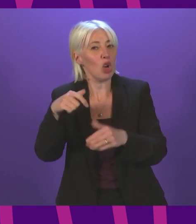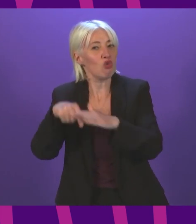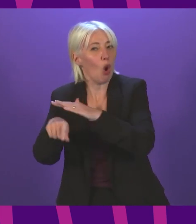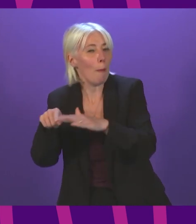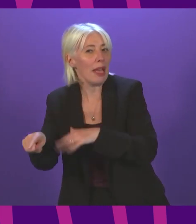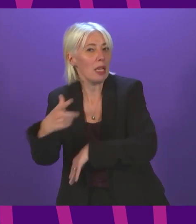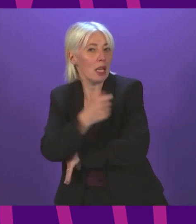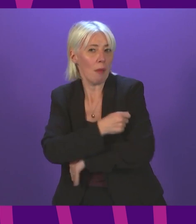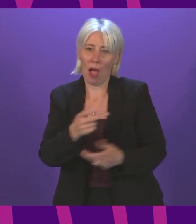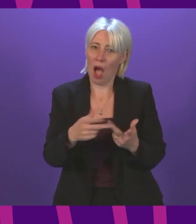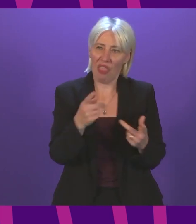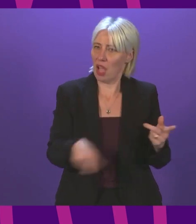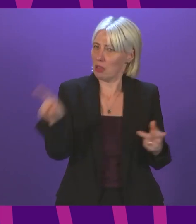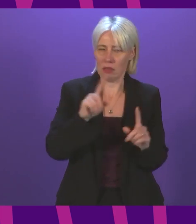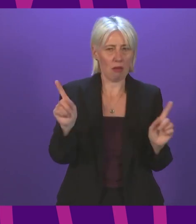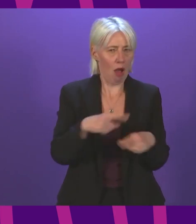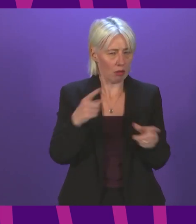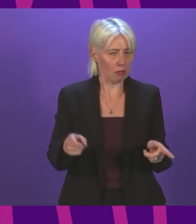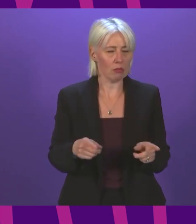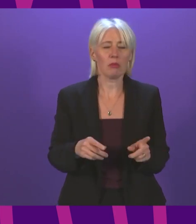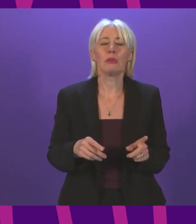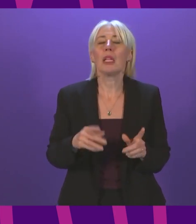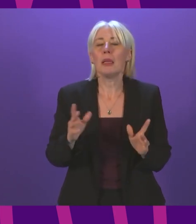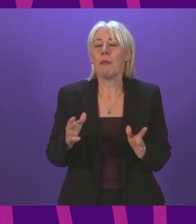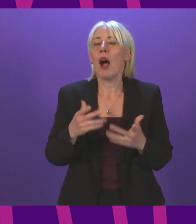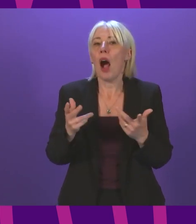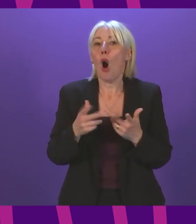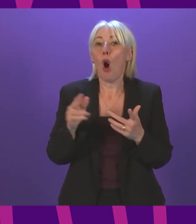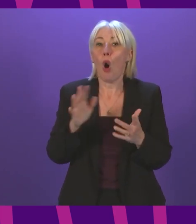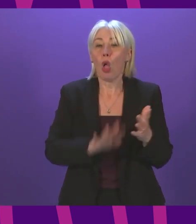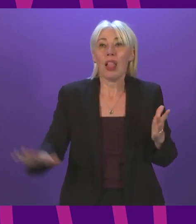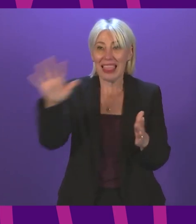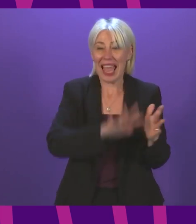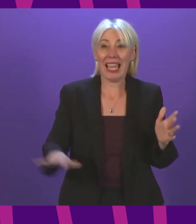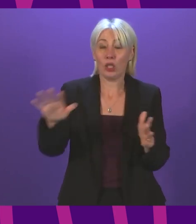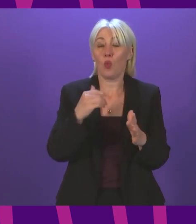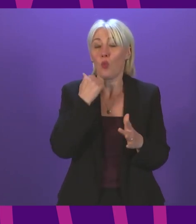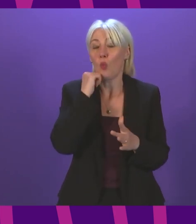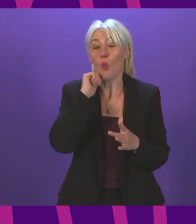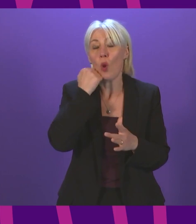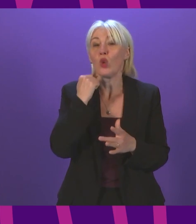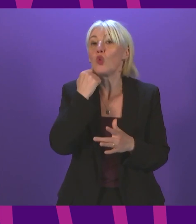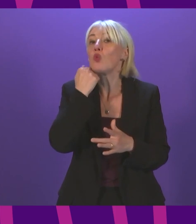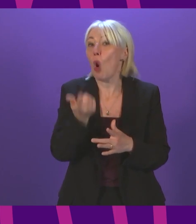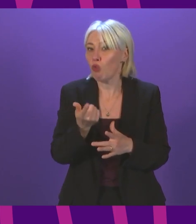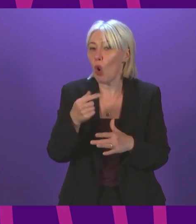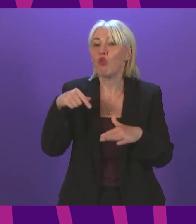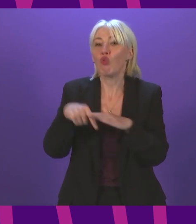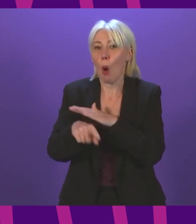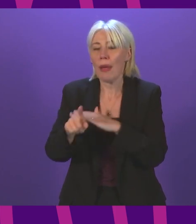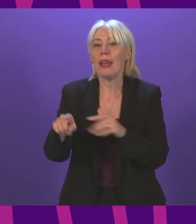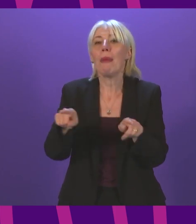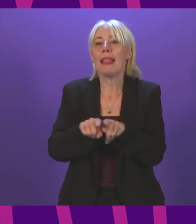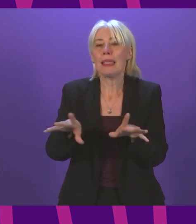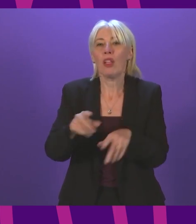yesterday. All mainland health boards will have drop-in clinics operational by tomorrow. The island boards, as they did with the main